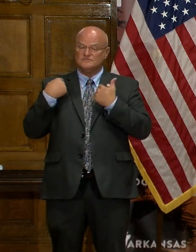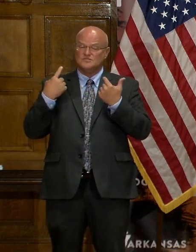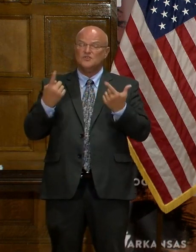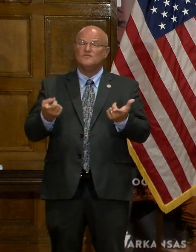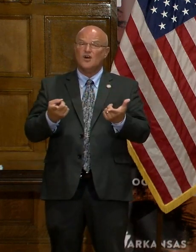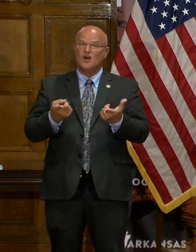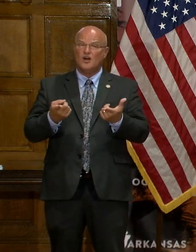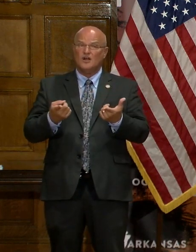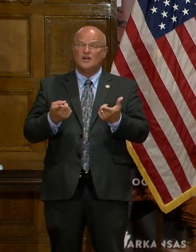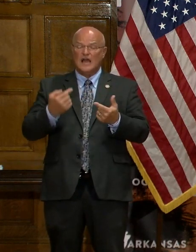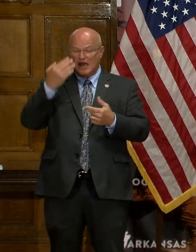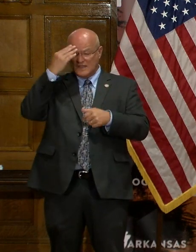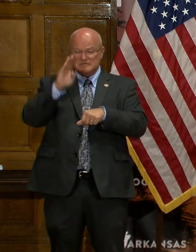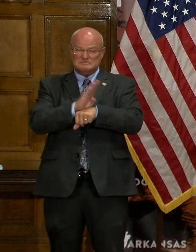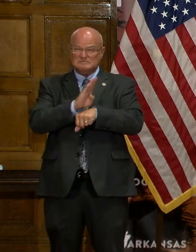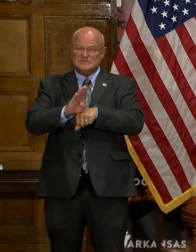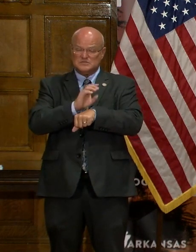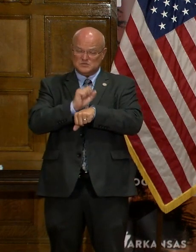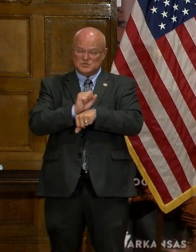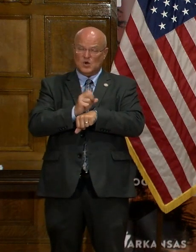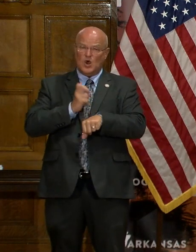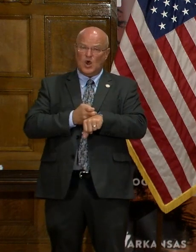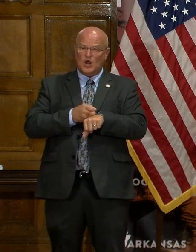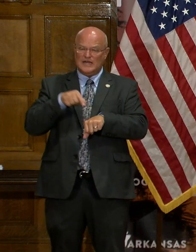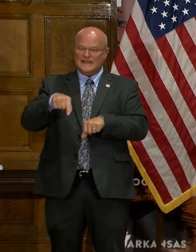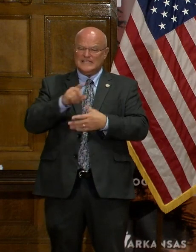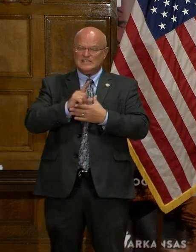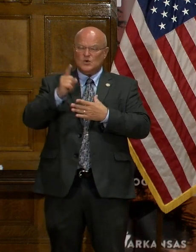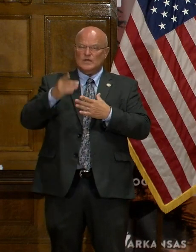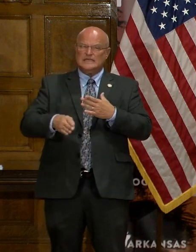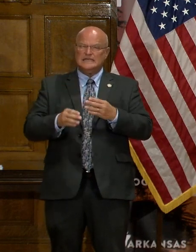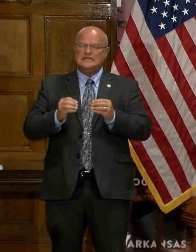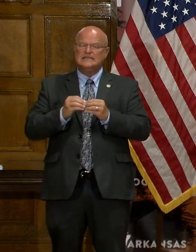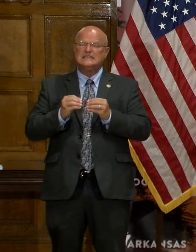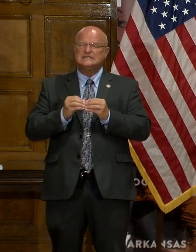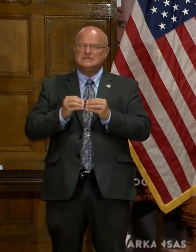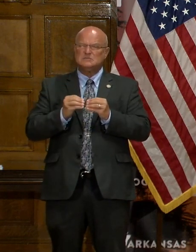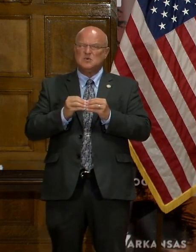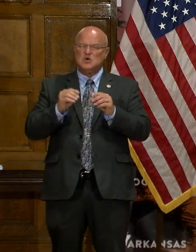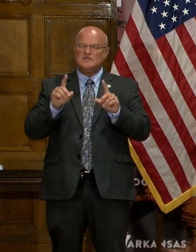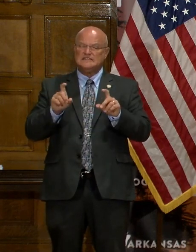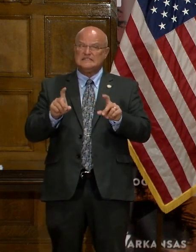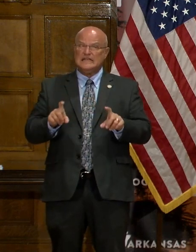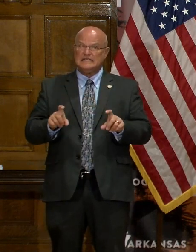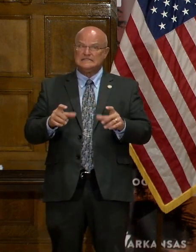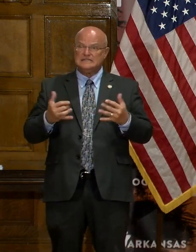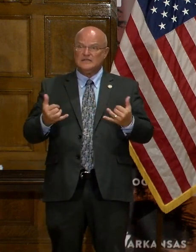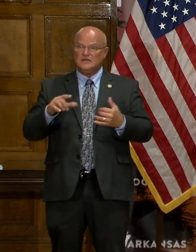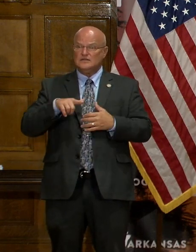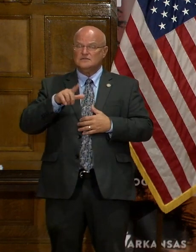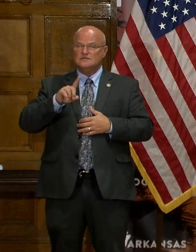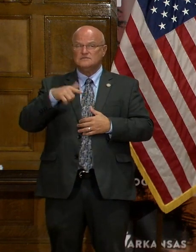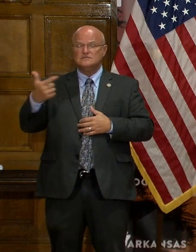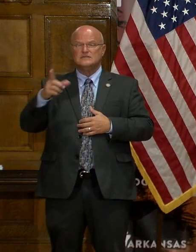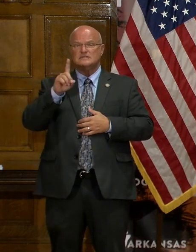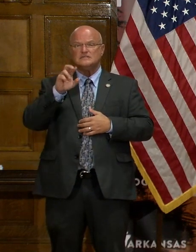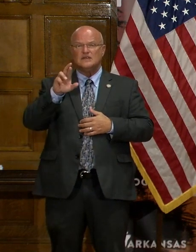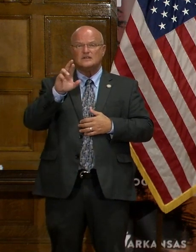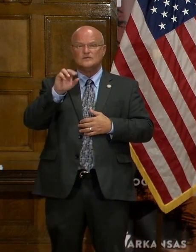they've worked very, very hard at that. This weekend is a little bit more severe test. With that, Dr. Romero.